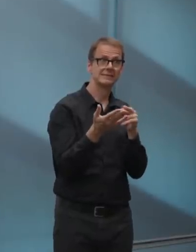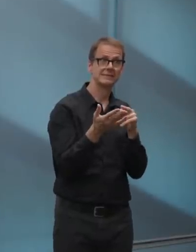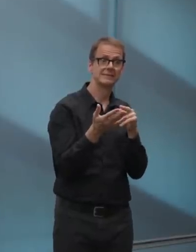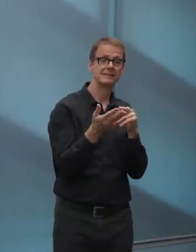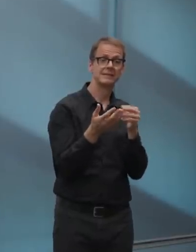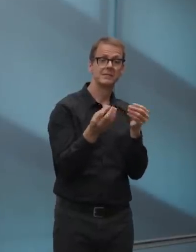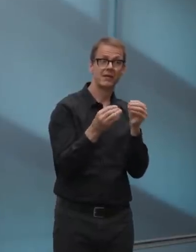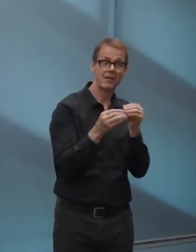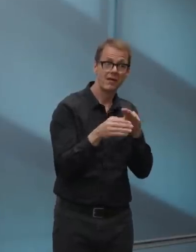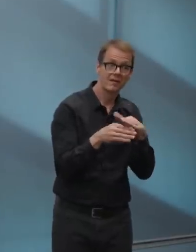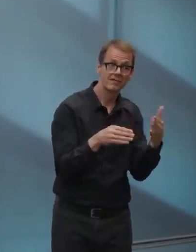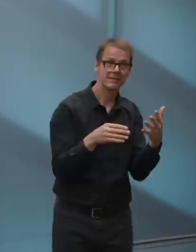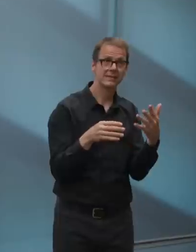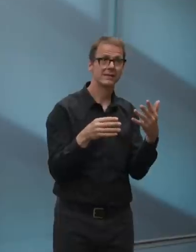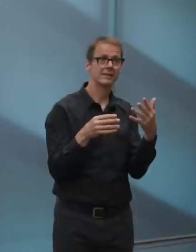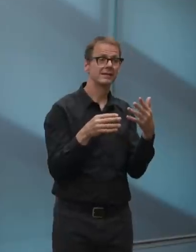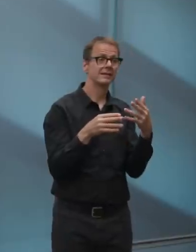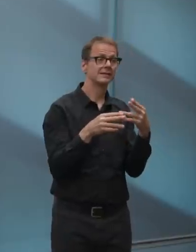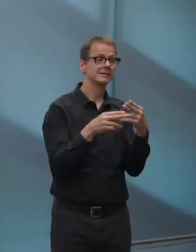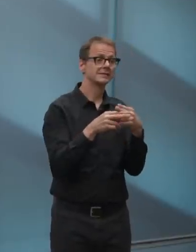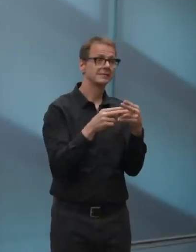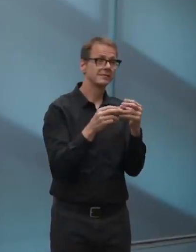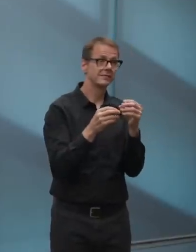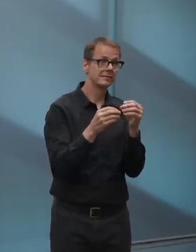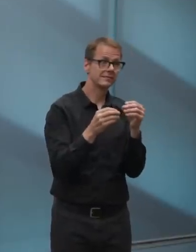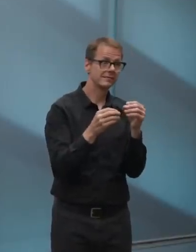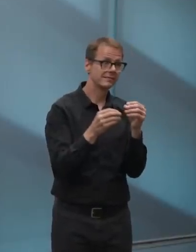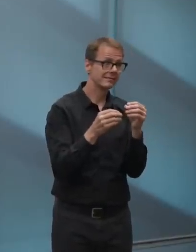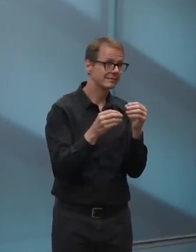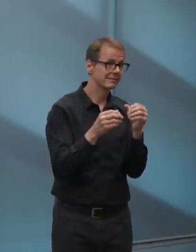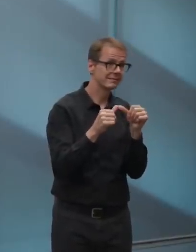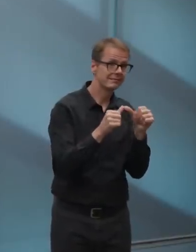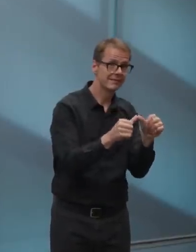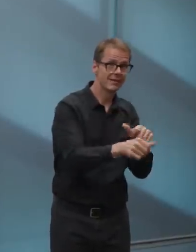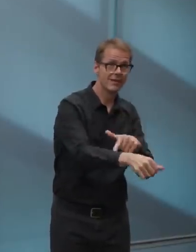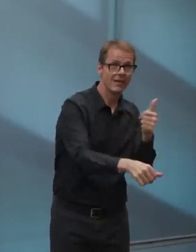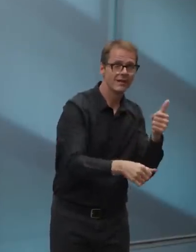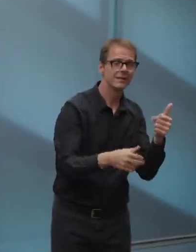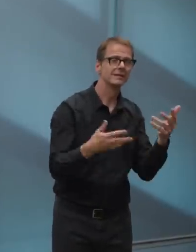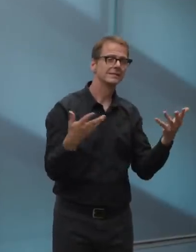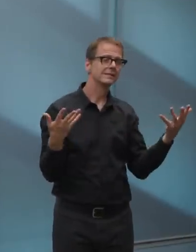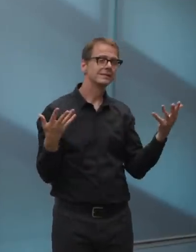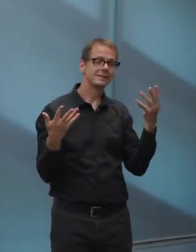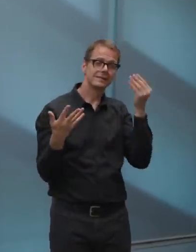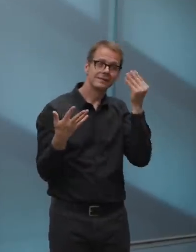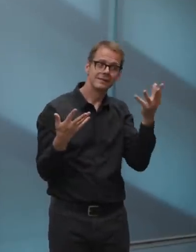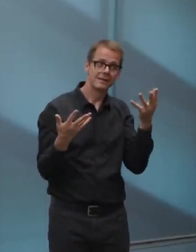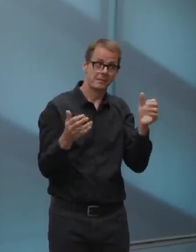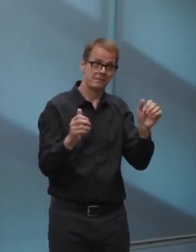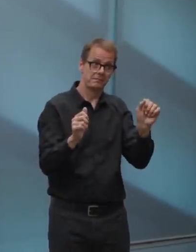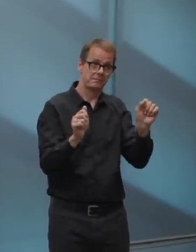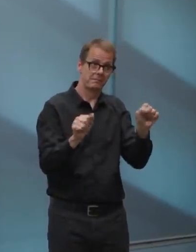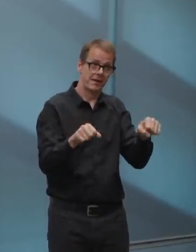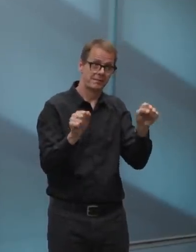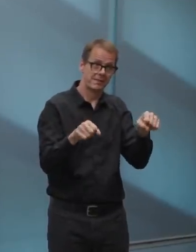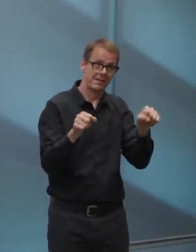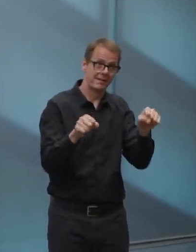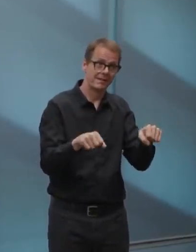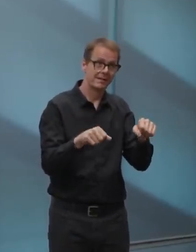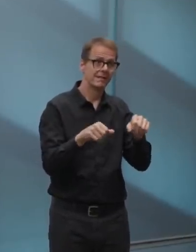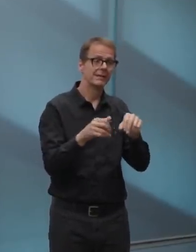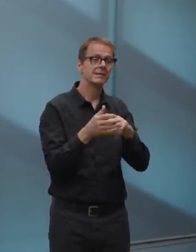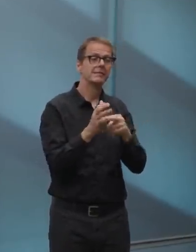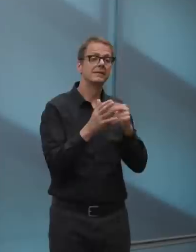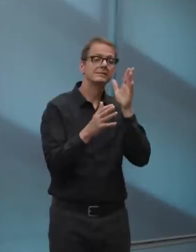in place beyond what we had previously contemplated? Those are real cost saving options for us. The other substantial place that we can